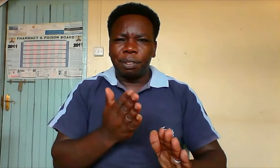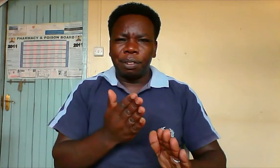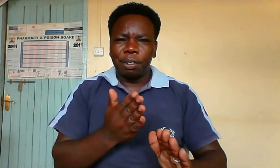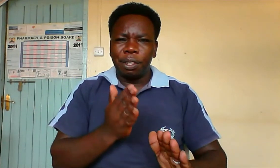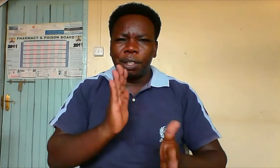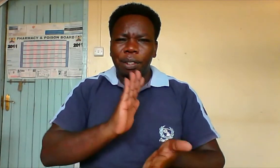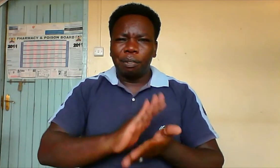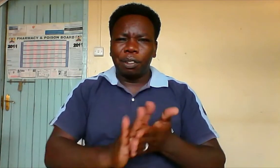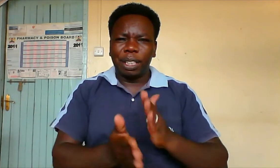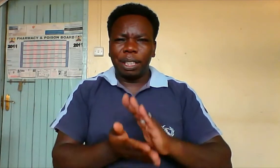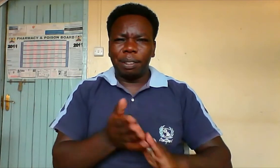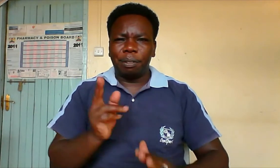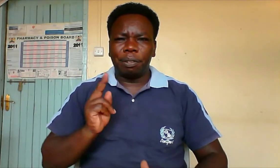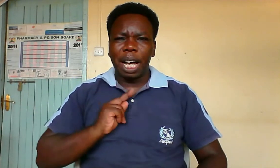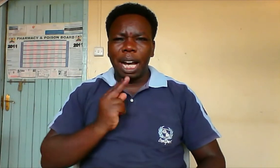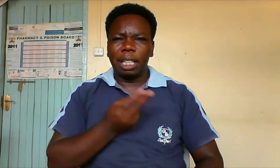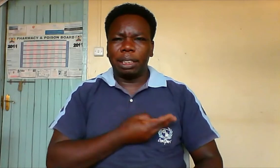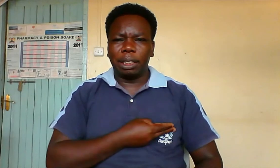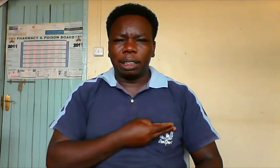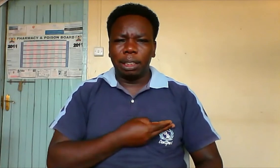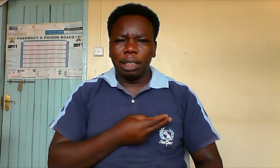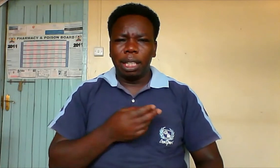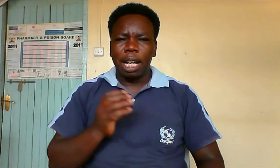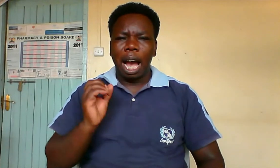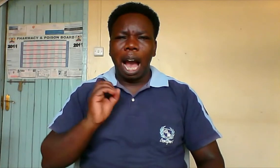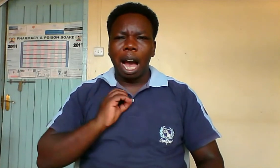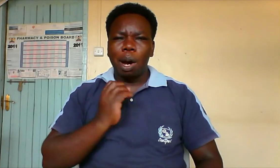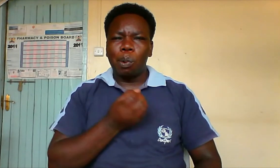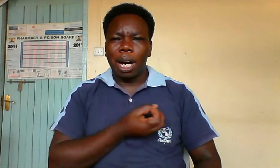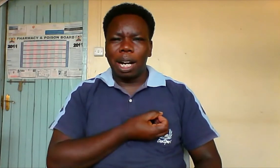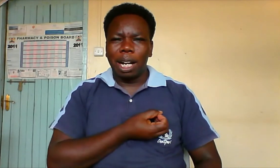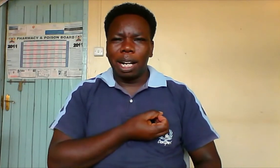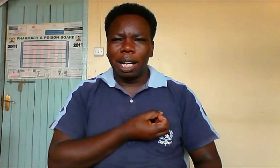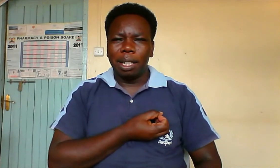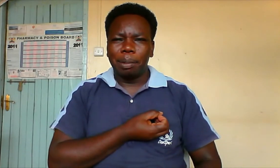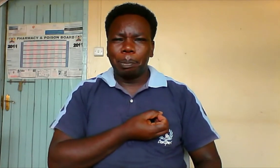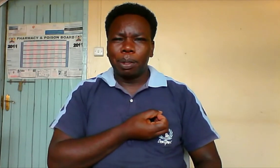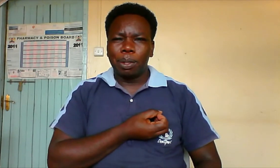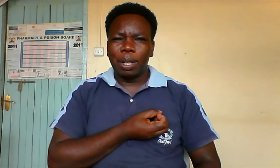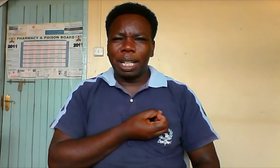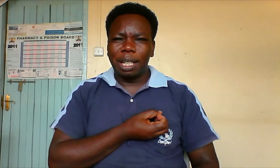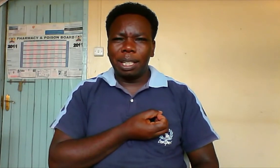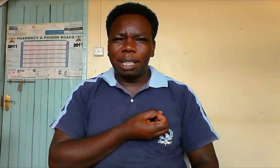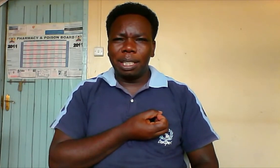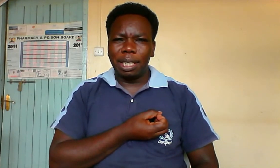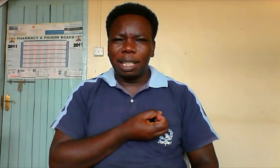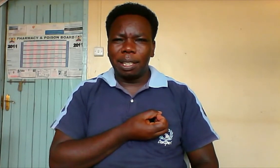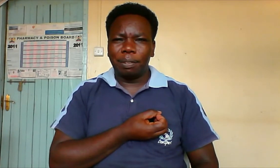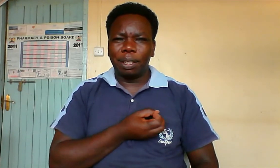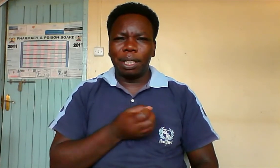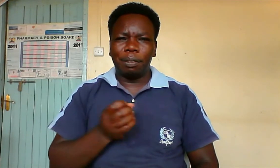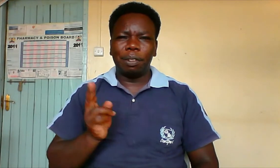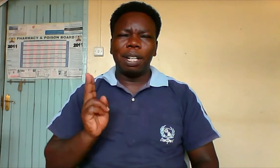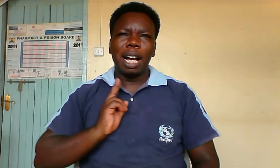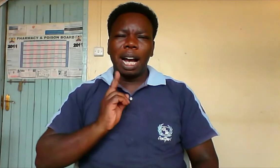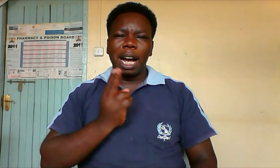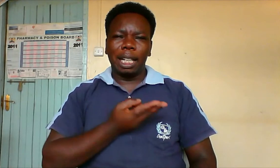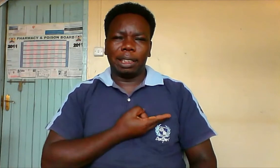forgive us, our. So when I did forgive us,